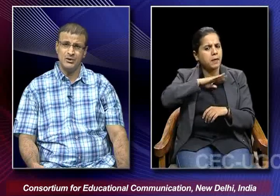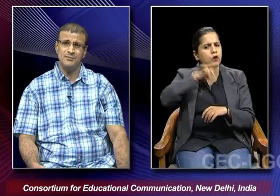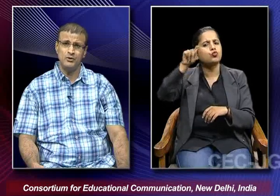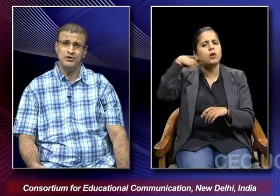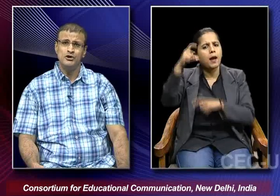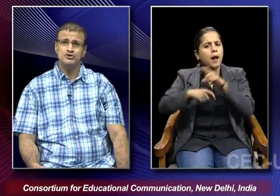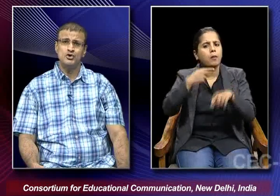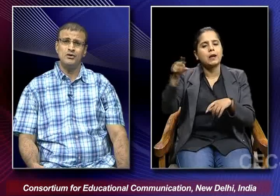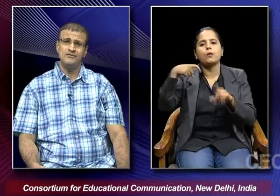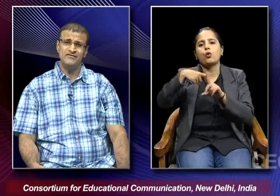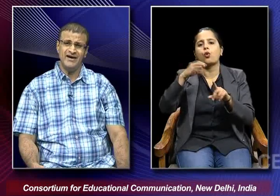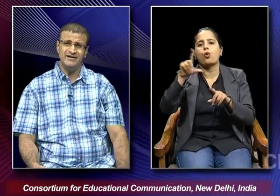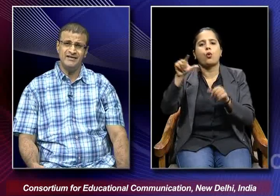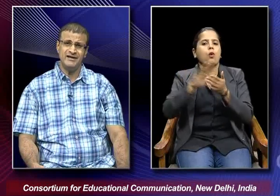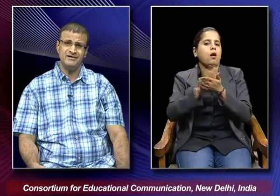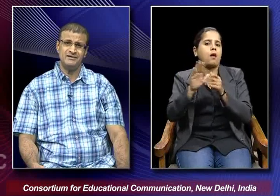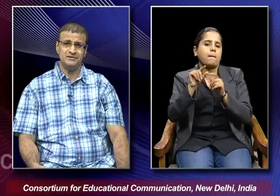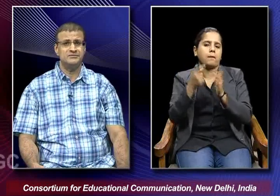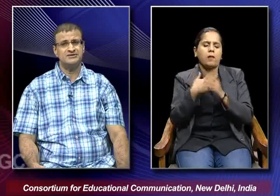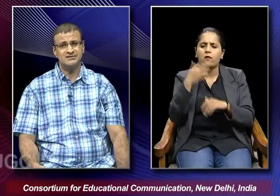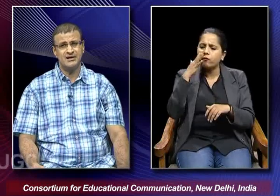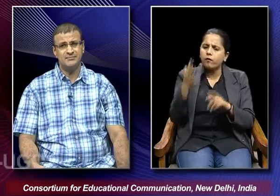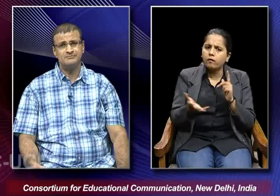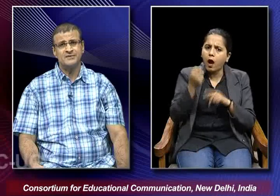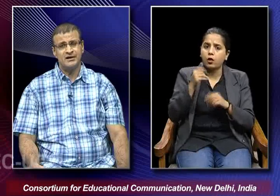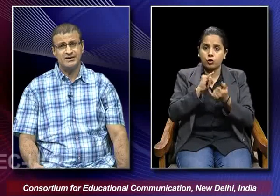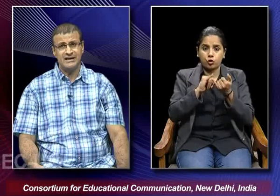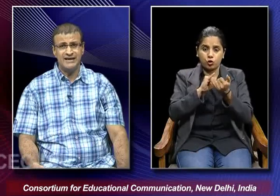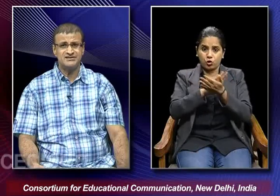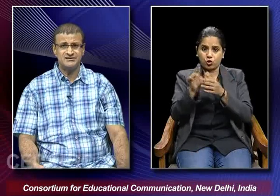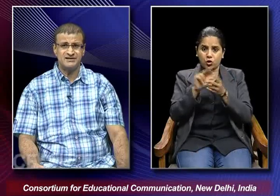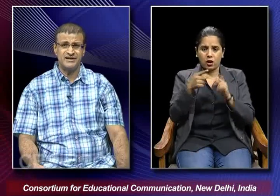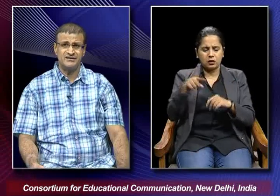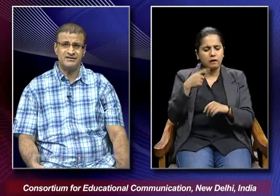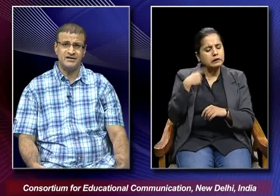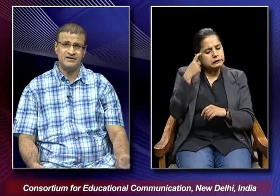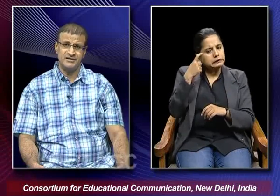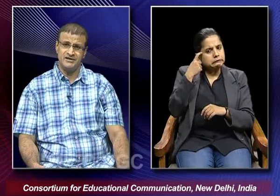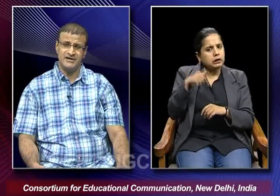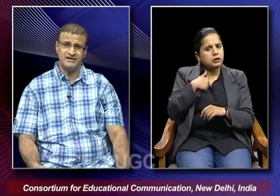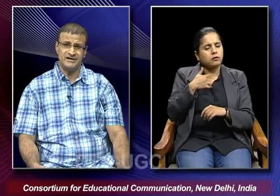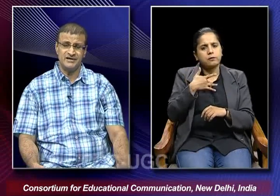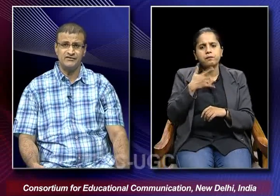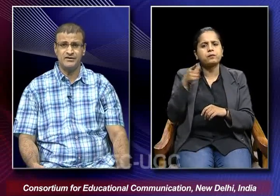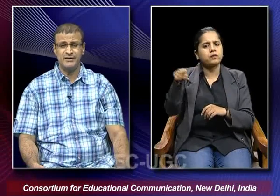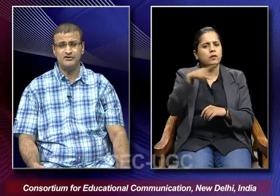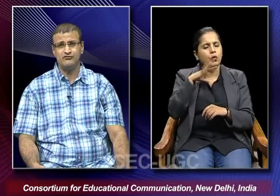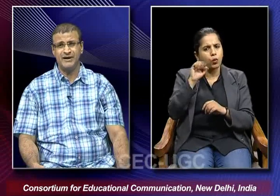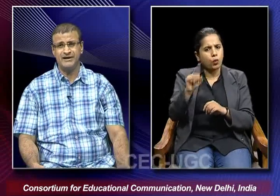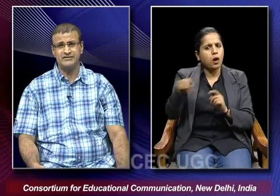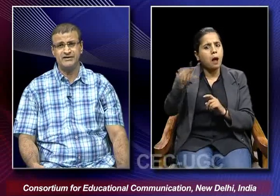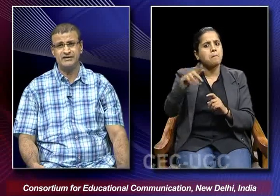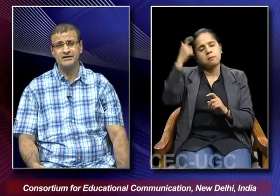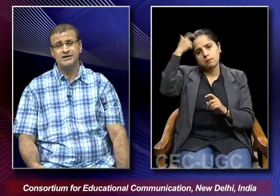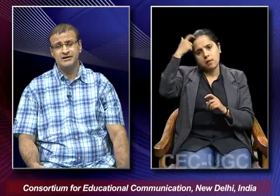Kolhapur. So, we find that Shantaram realized that he had that kind of a bent of